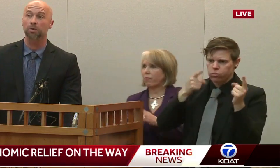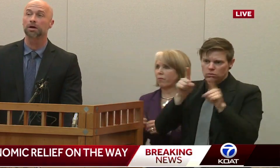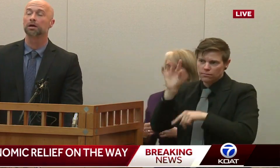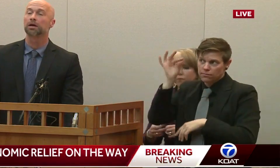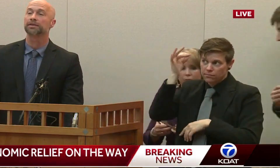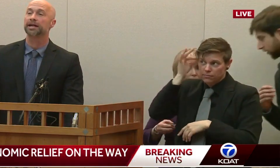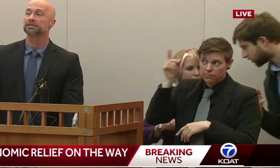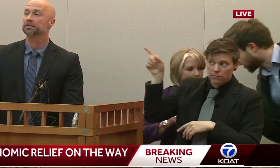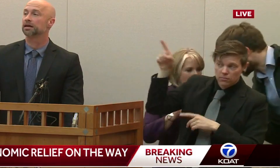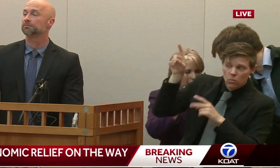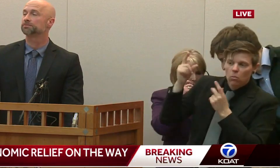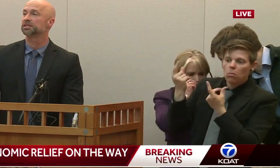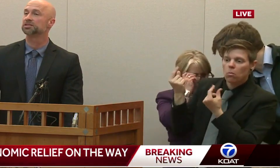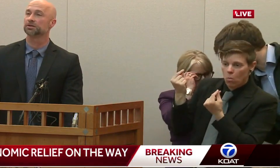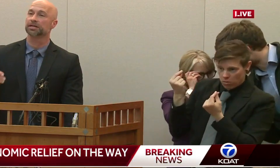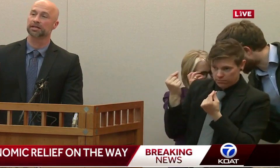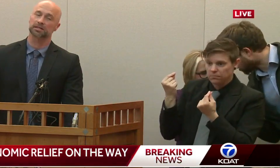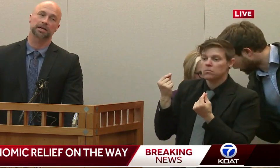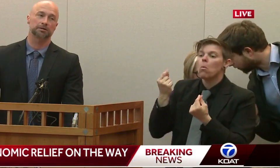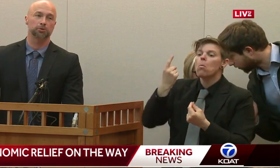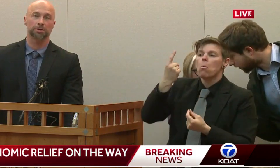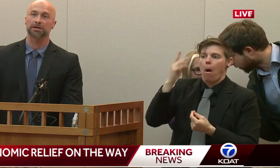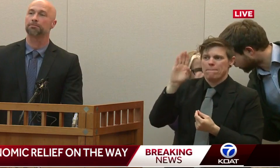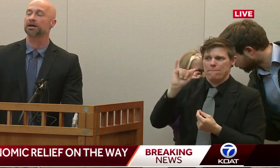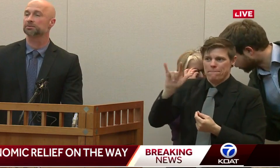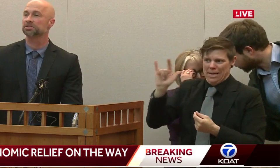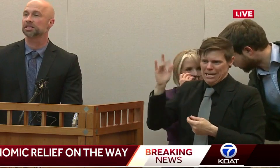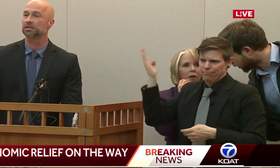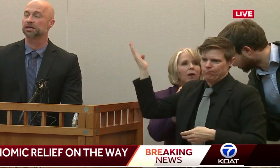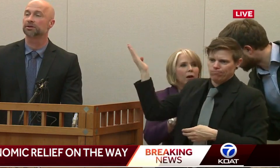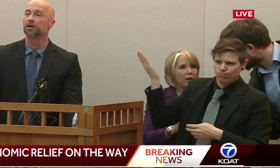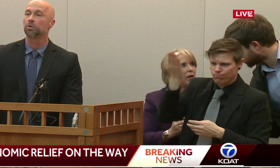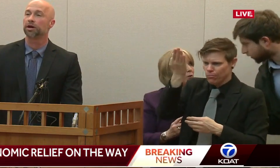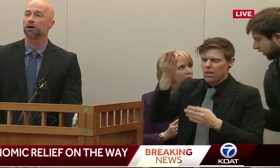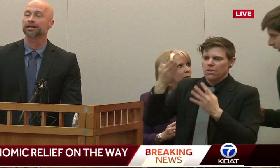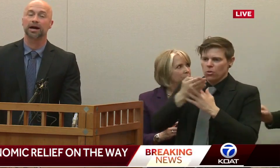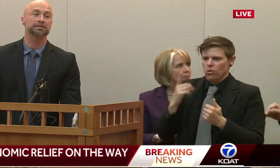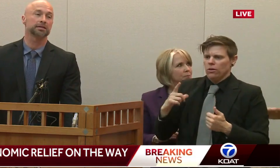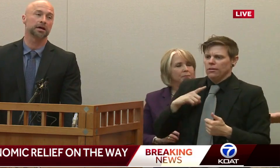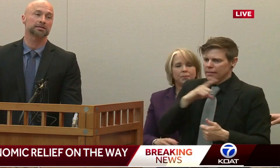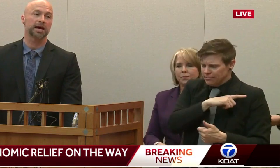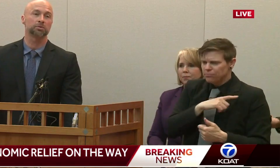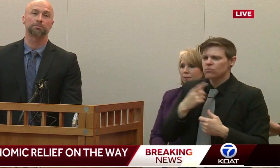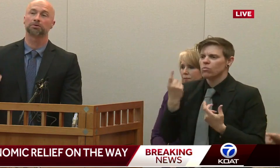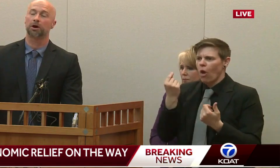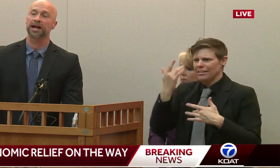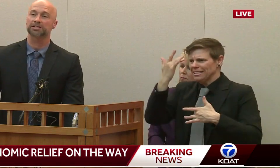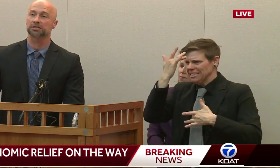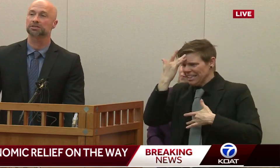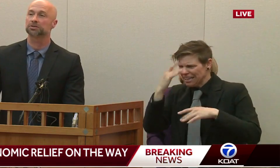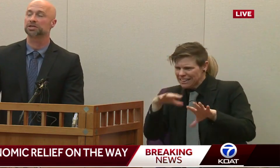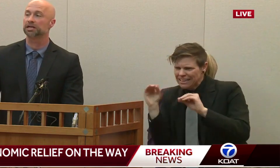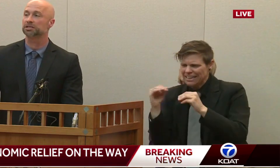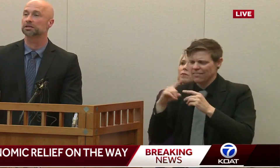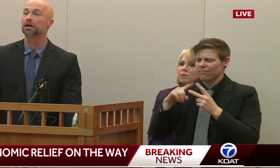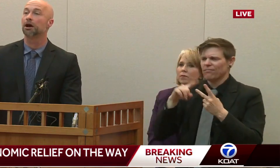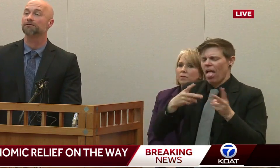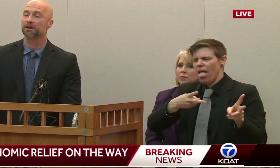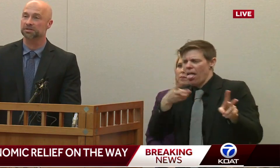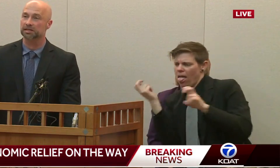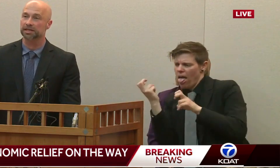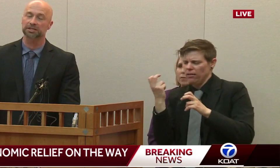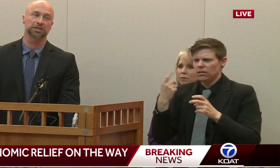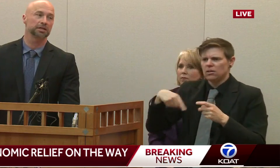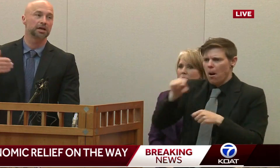right now that is considering things like unemployment, possible sick leave. We are in constant contact with both our national association,